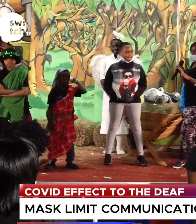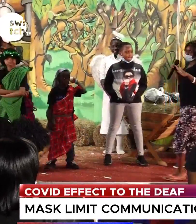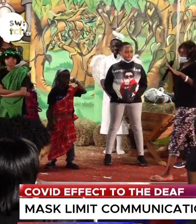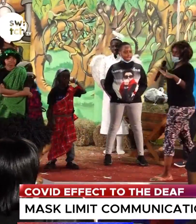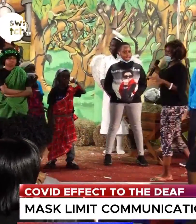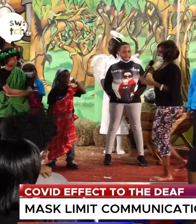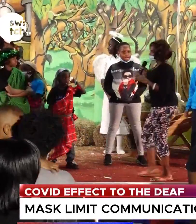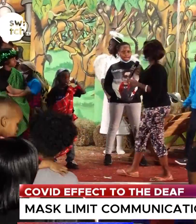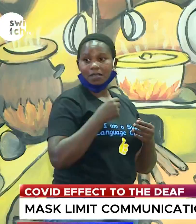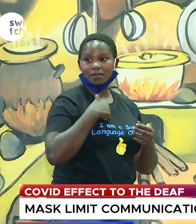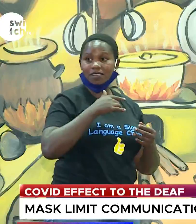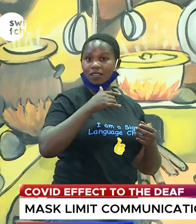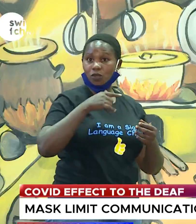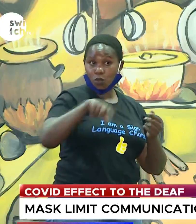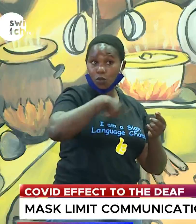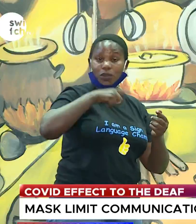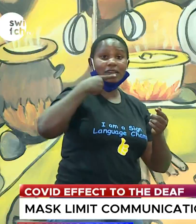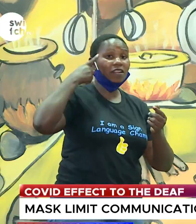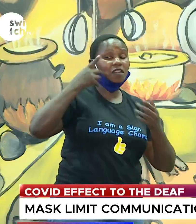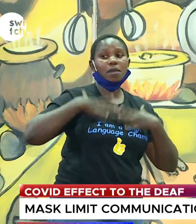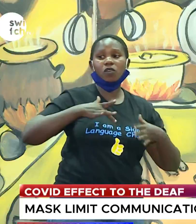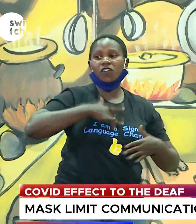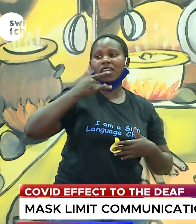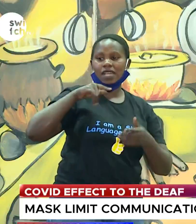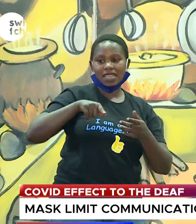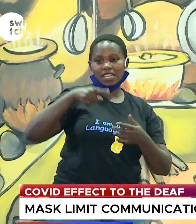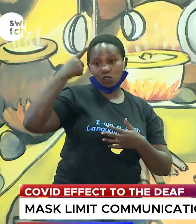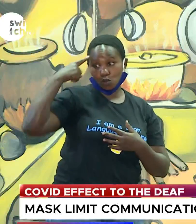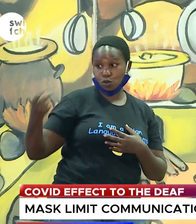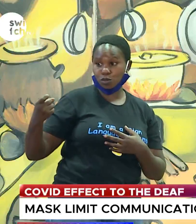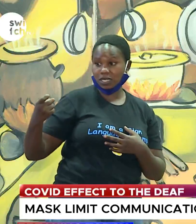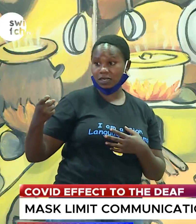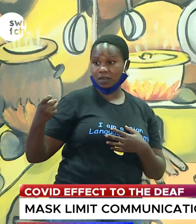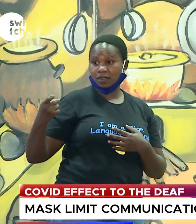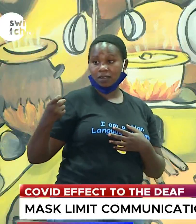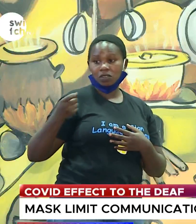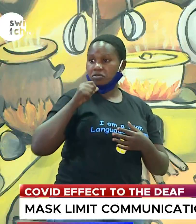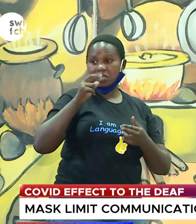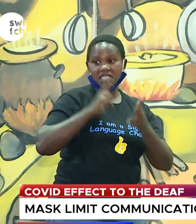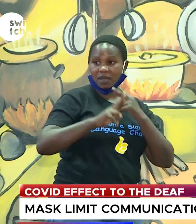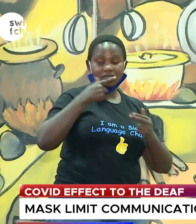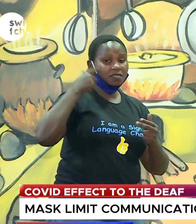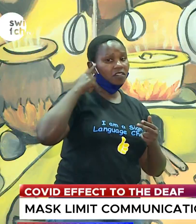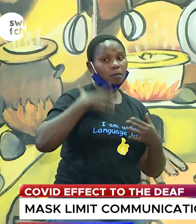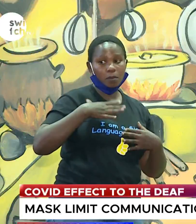a communication and then someone passes through between us for deaf people this is road